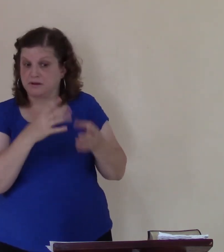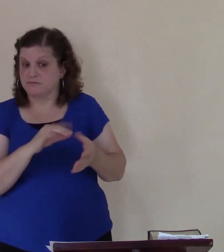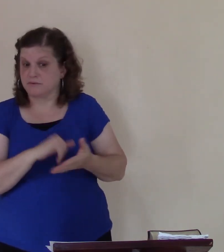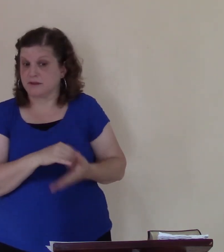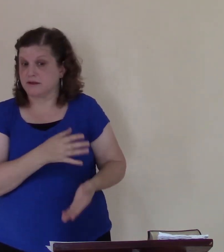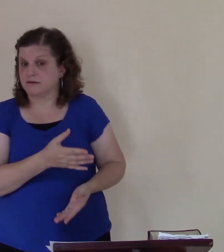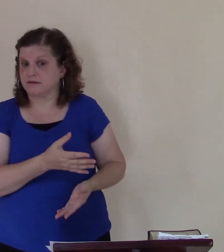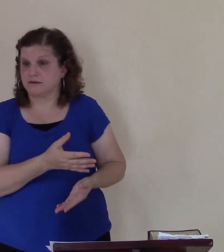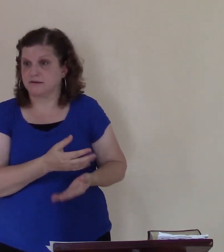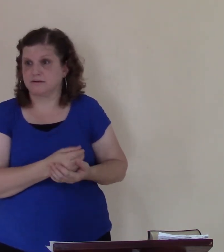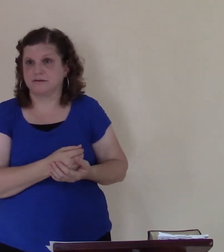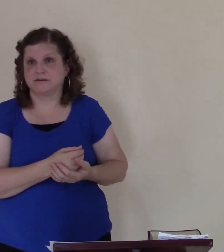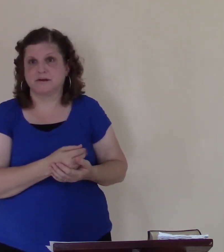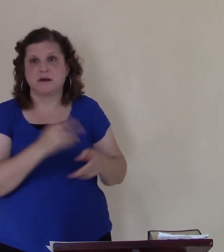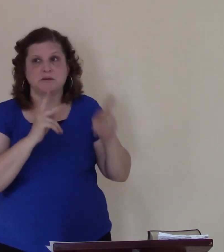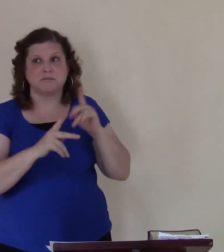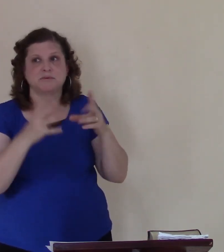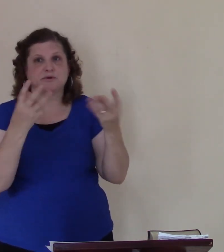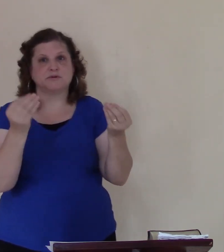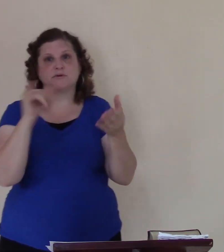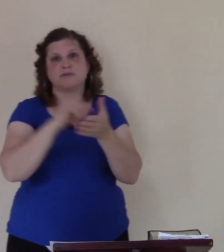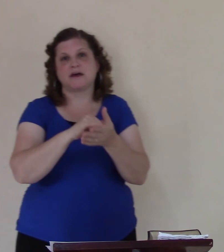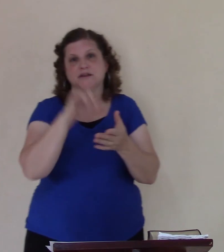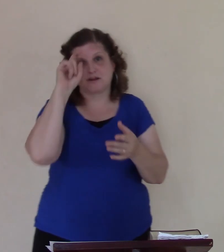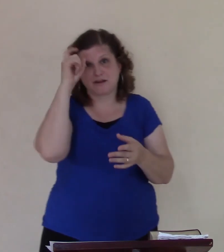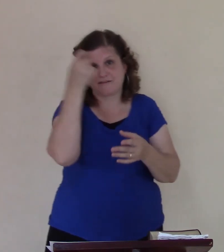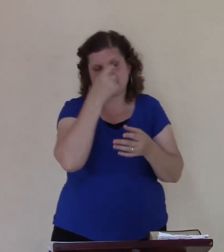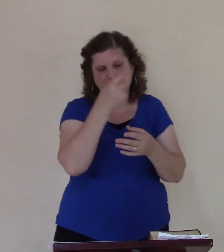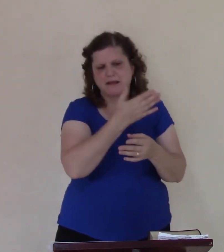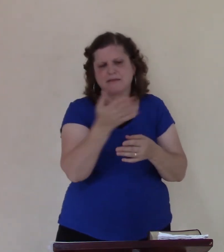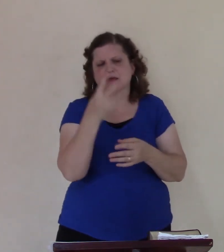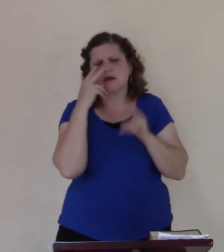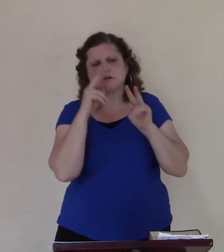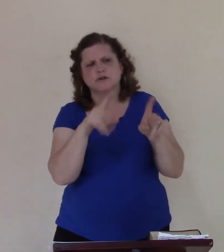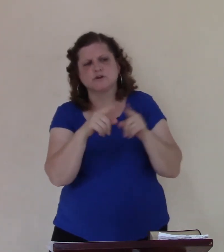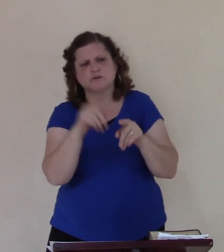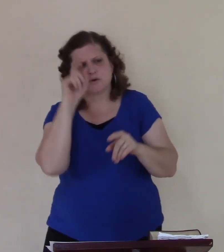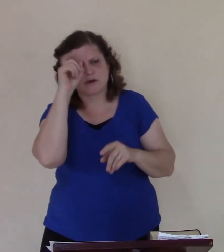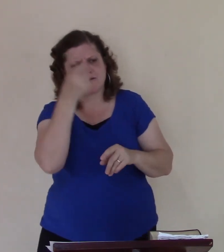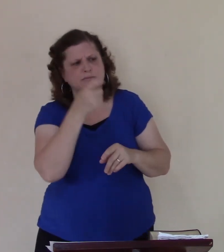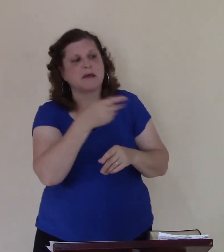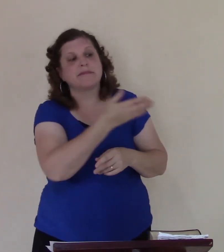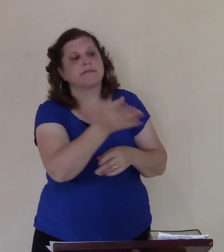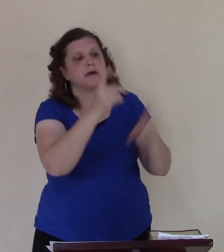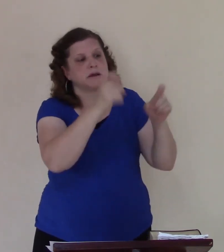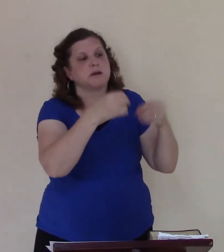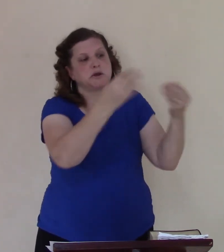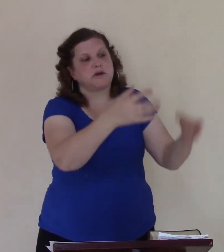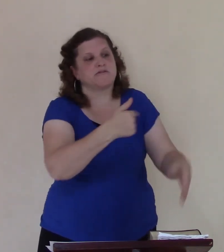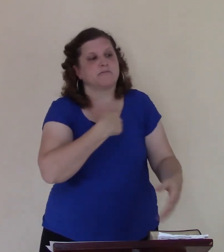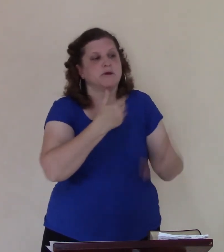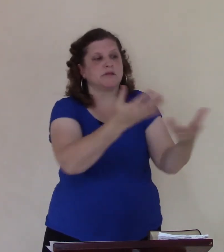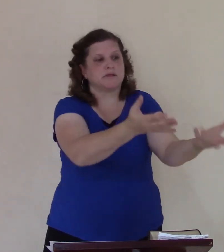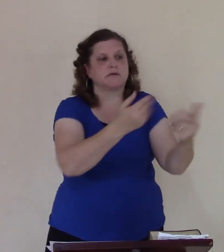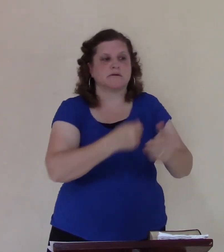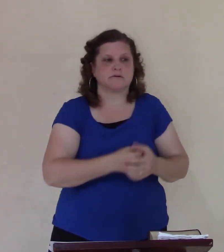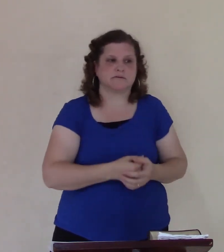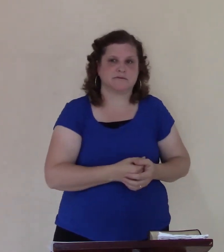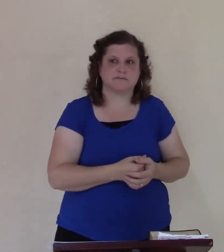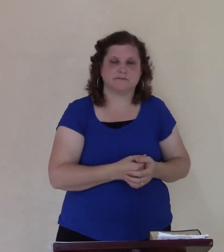people do that to government also they start looking to government will government over speaking government does what going to do but